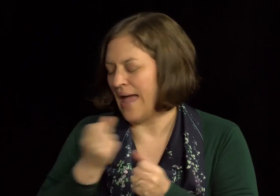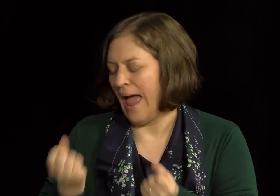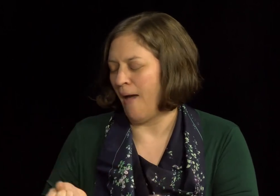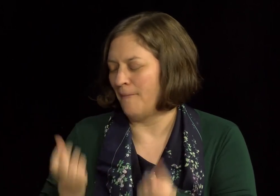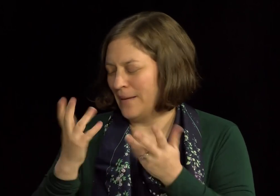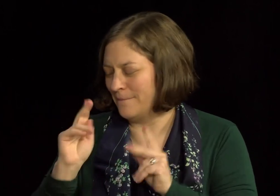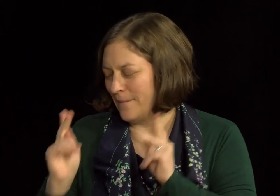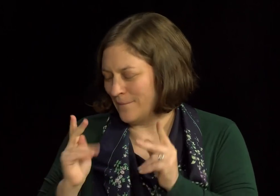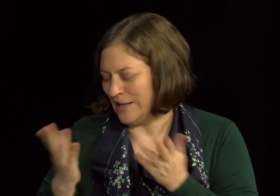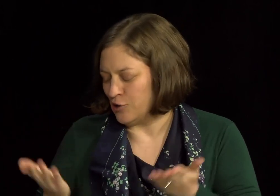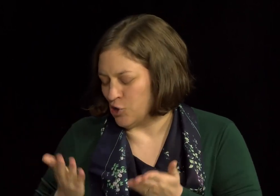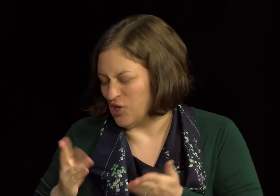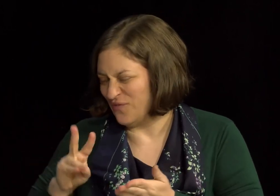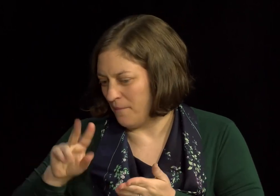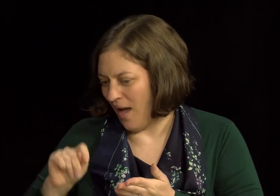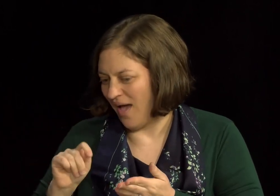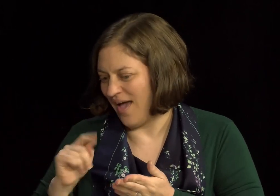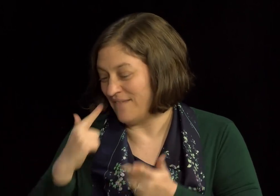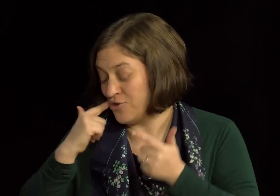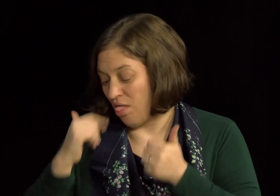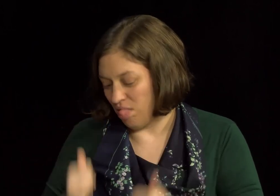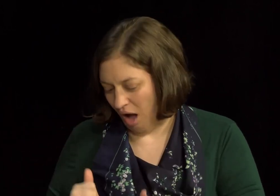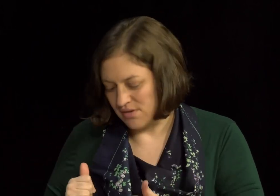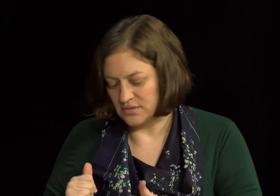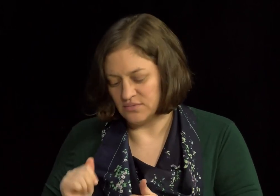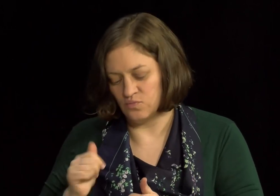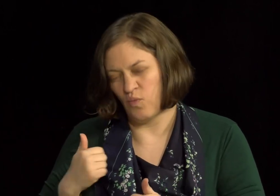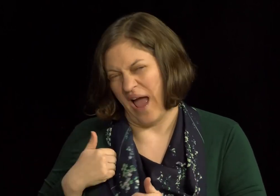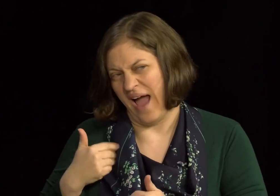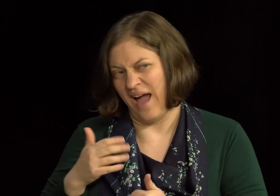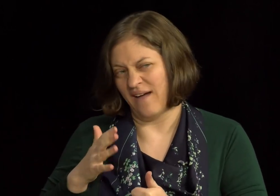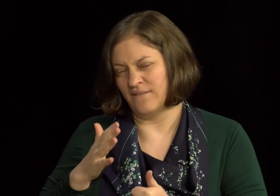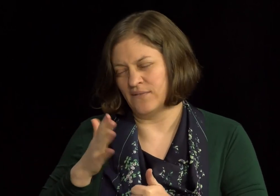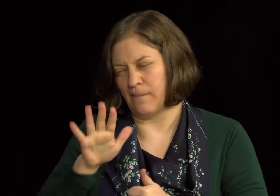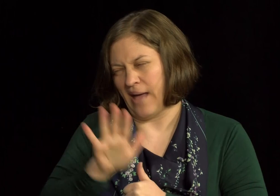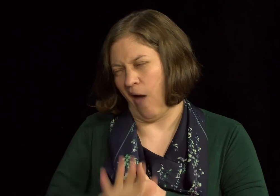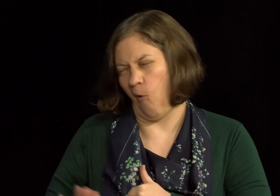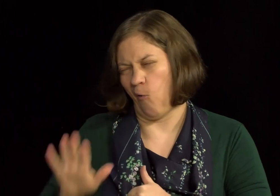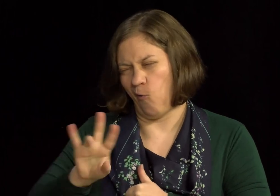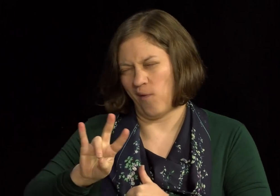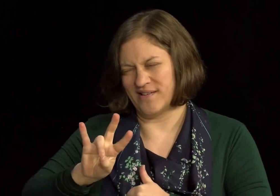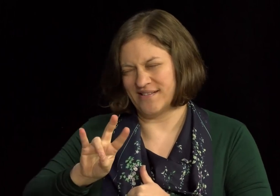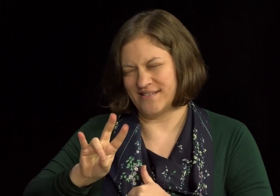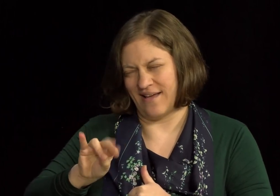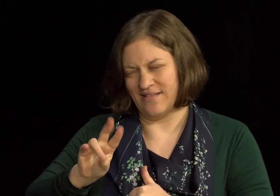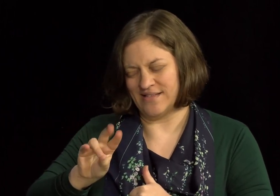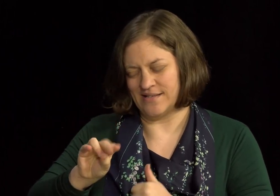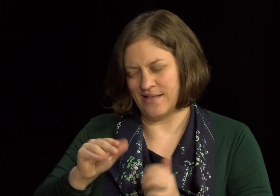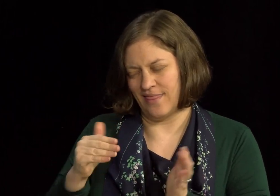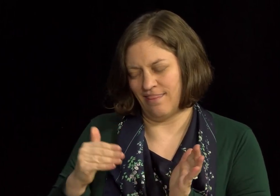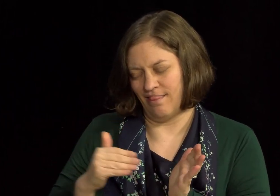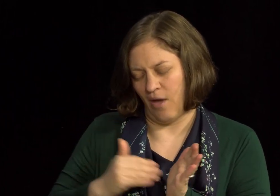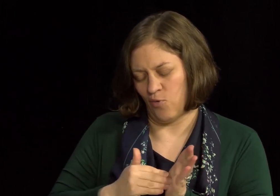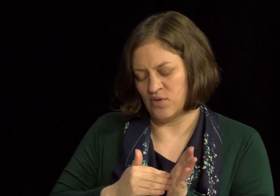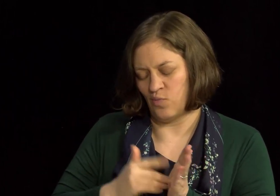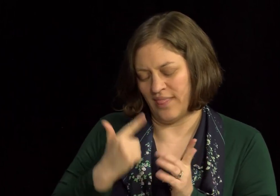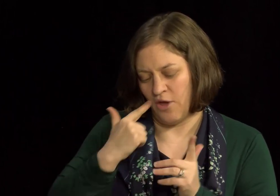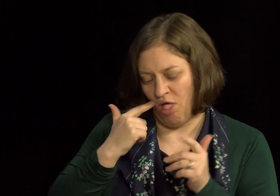question and you were wondering about how many people in Vermont have hearing loss. And I would say it's about. I hope that